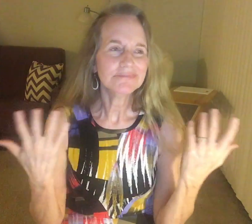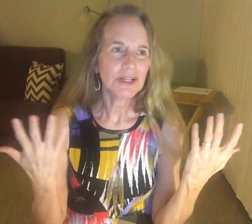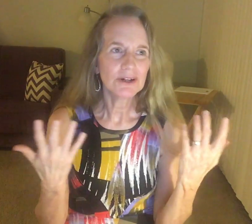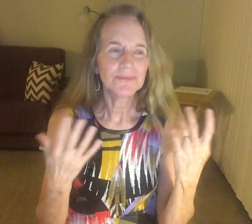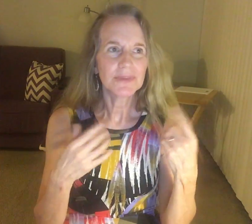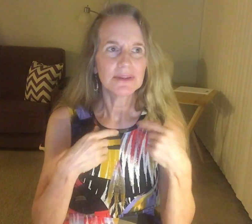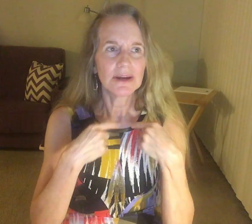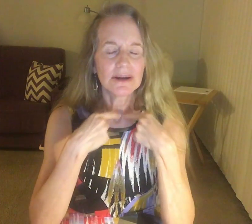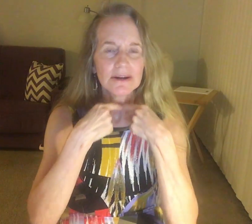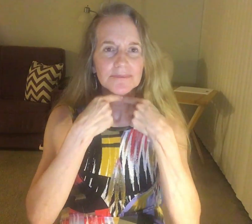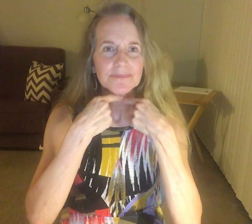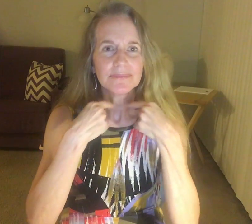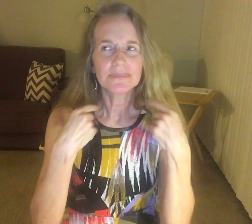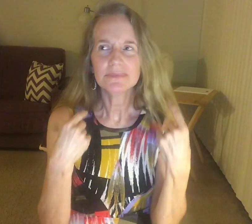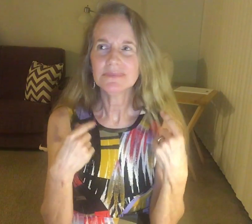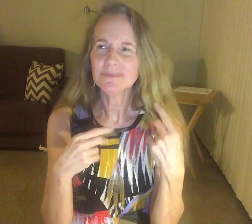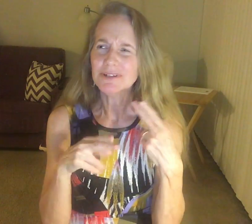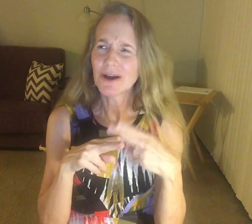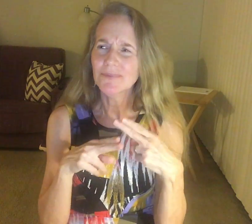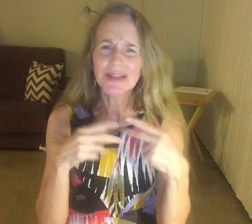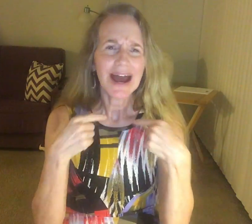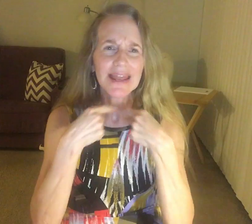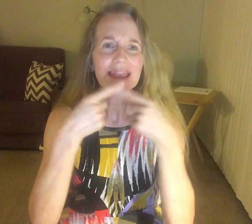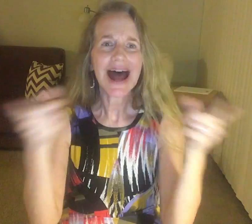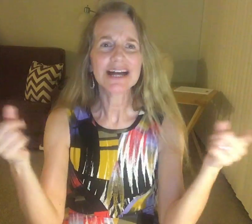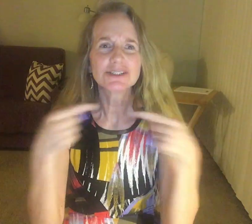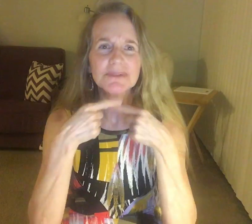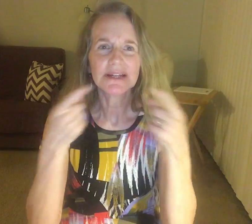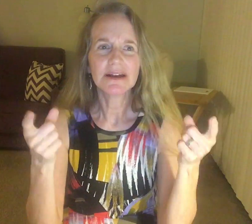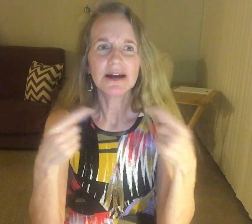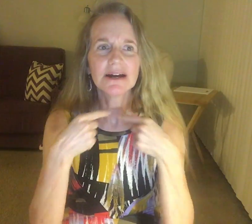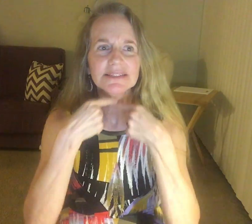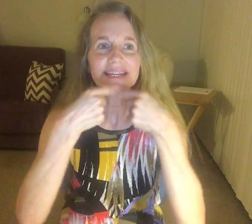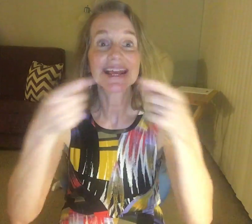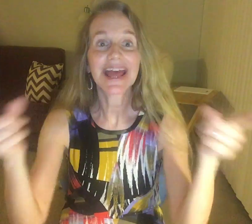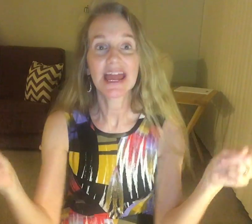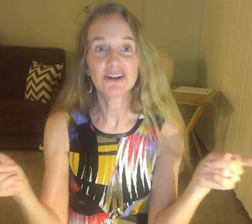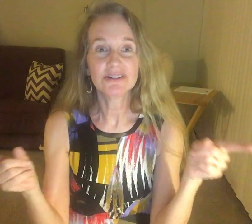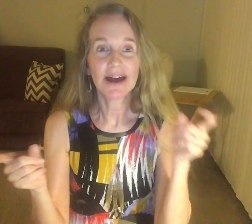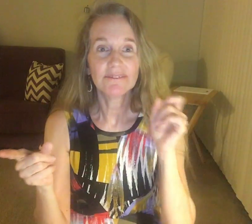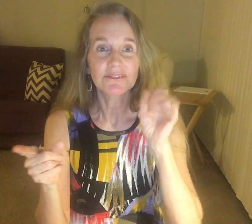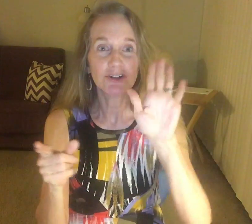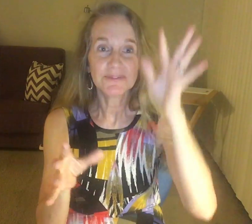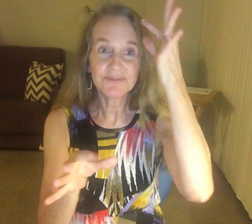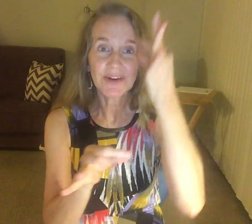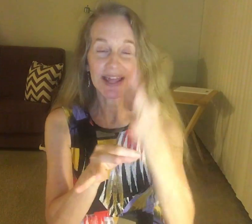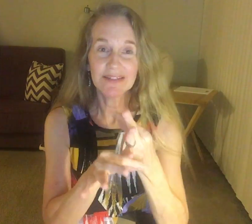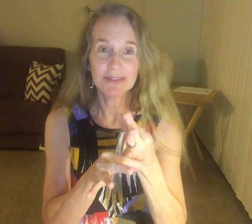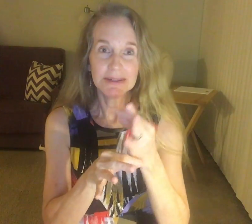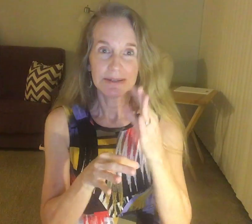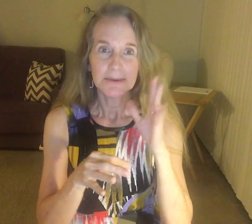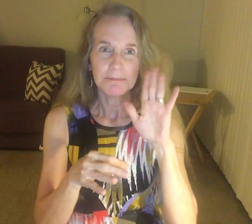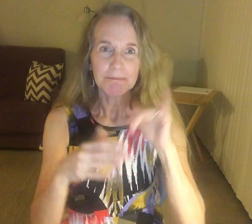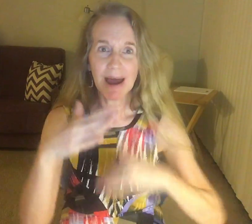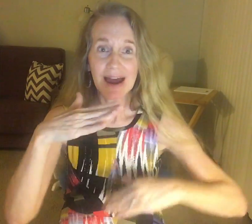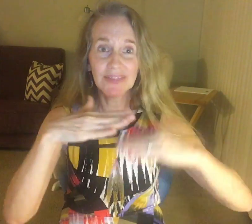you know, um, you got a lot of details on your face. Five